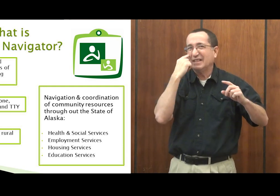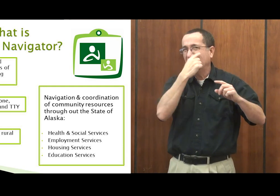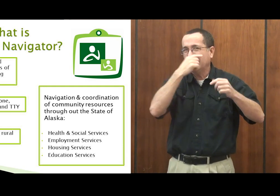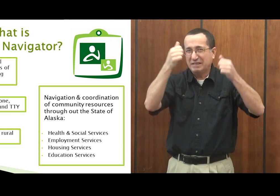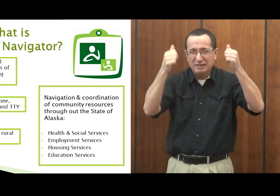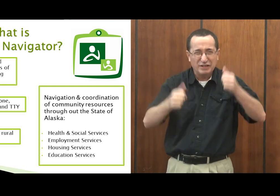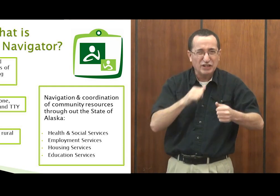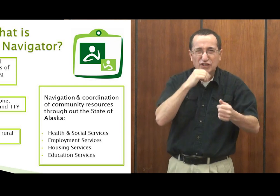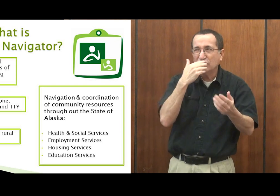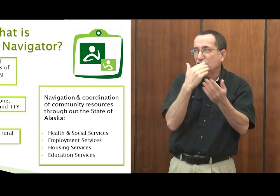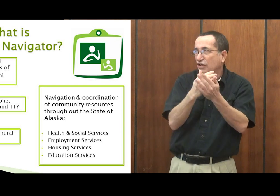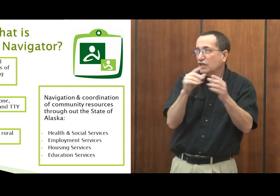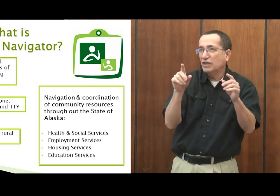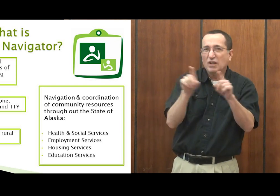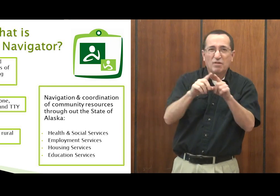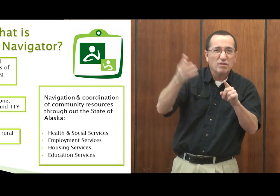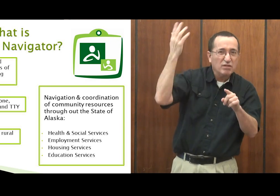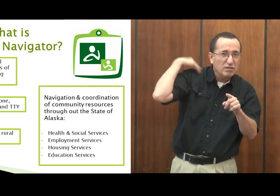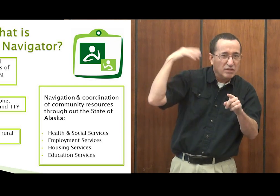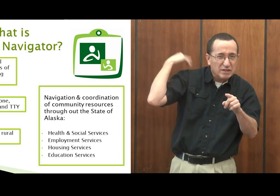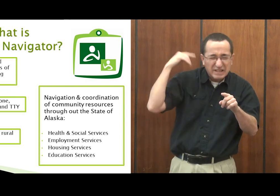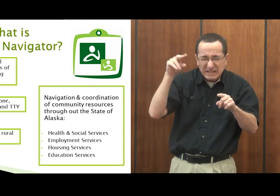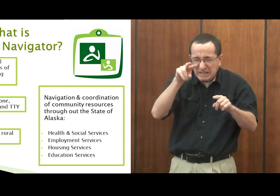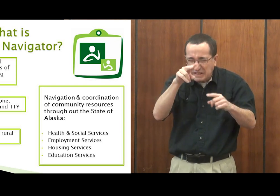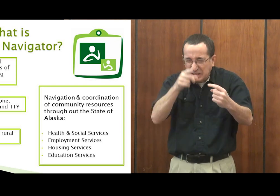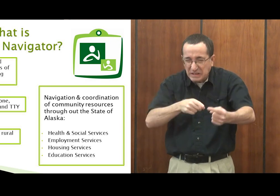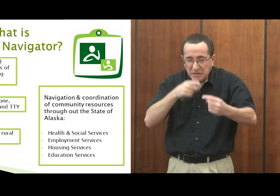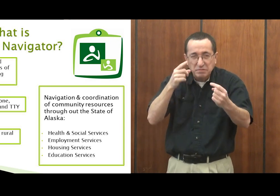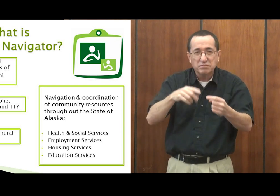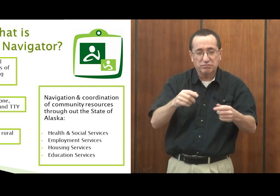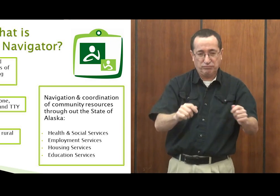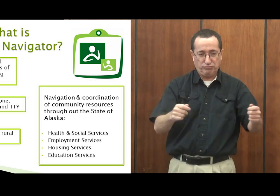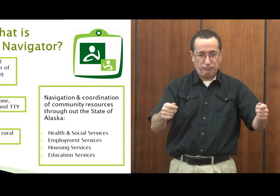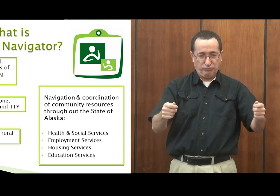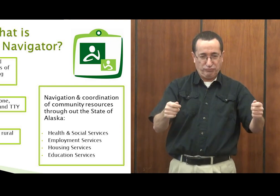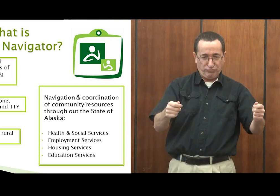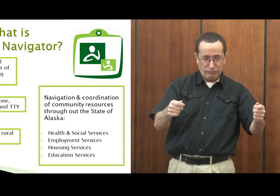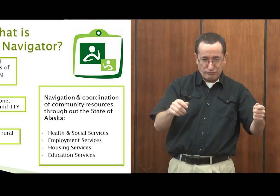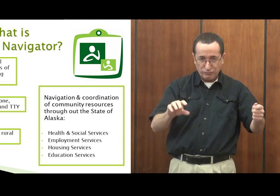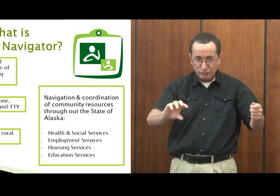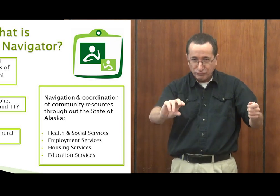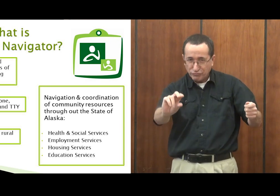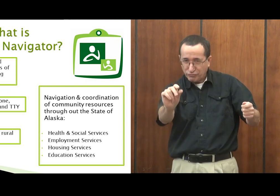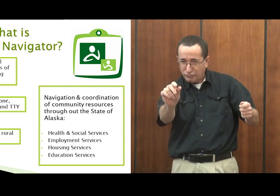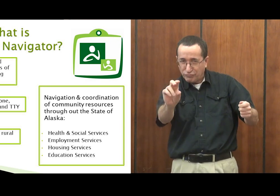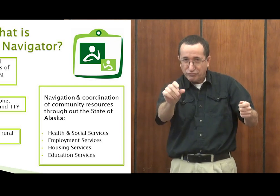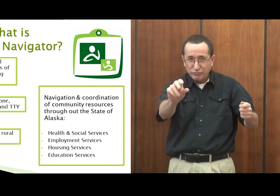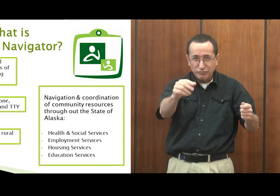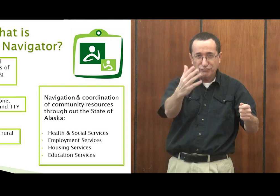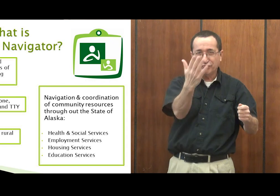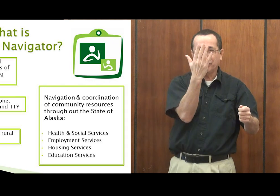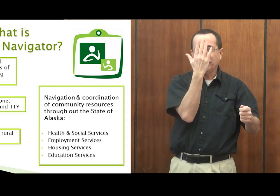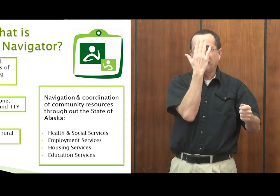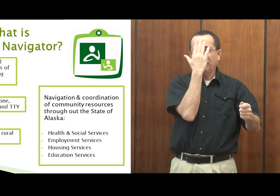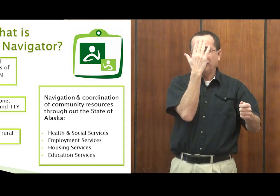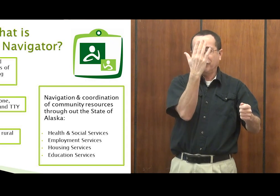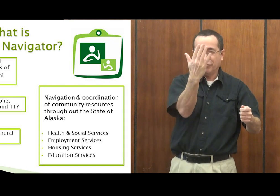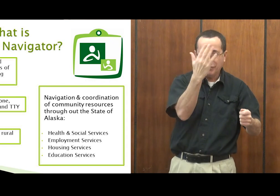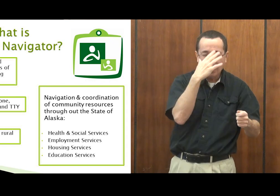person with severe hearing loss. These can expand reading materials